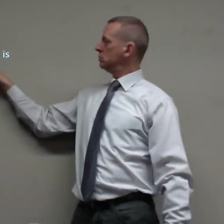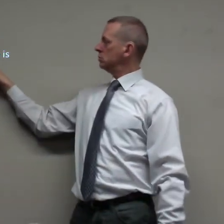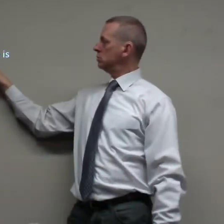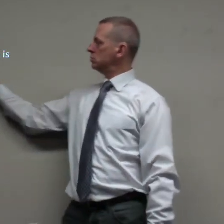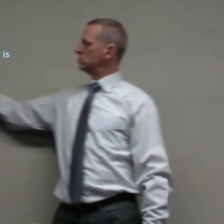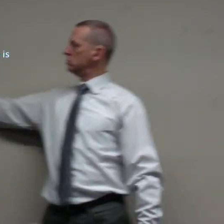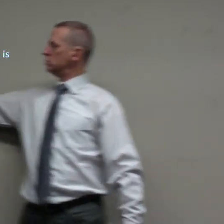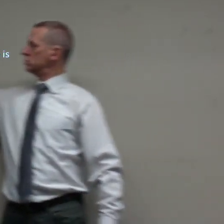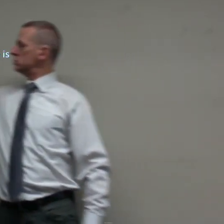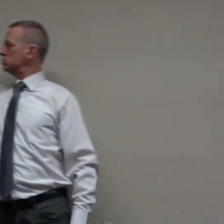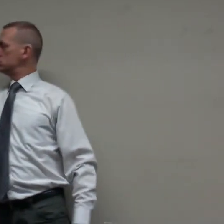none is righteous